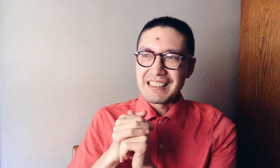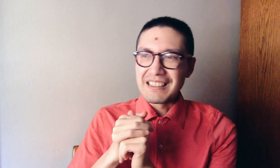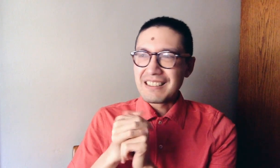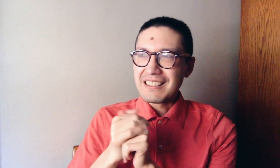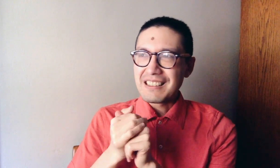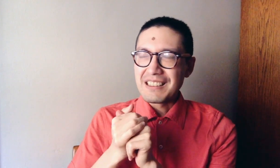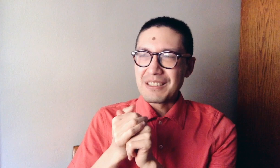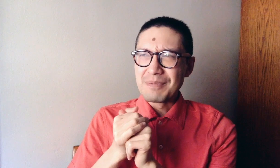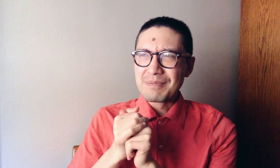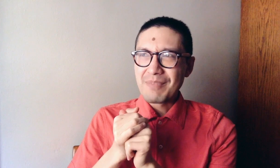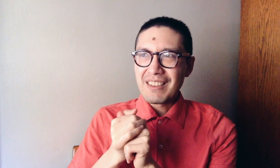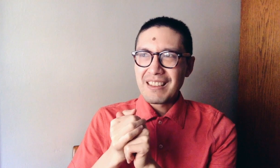you know,